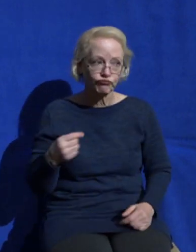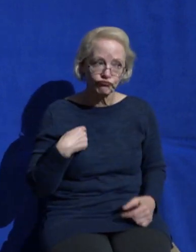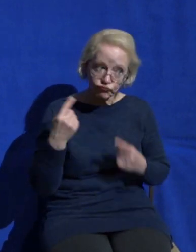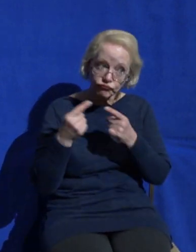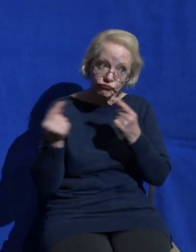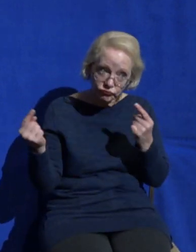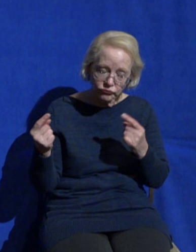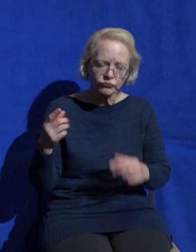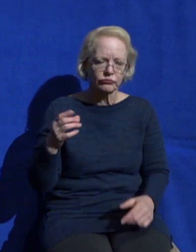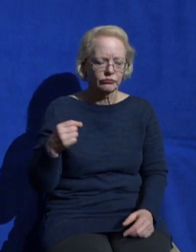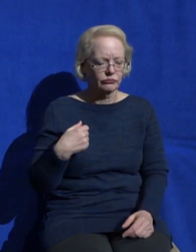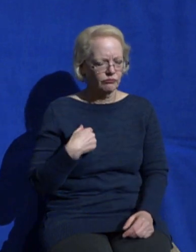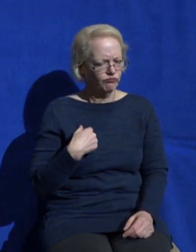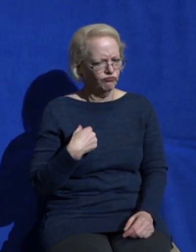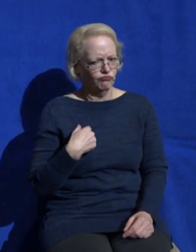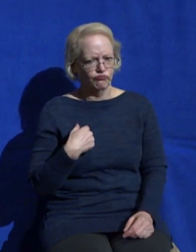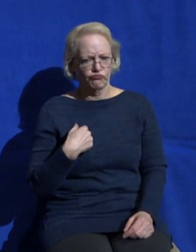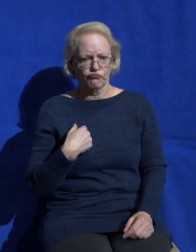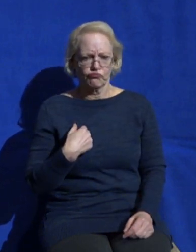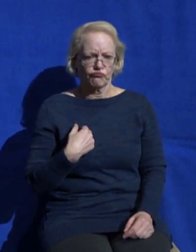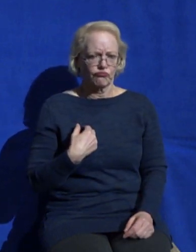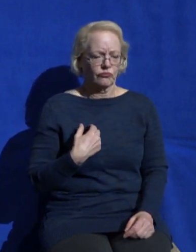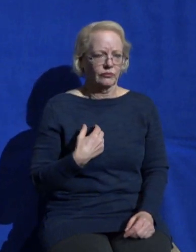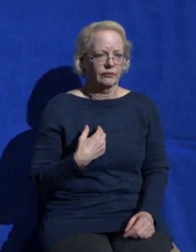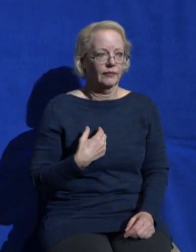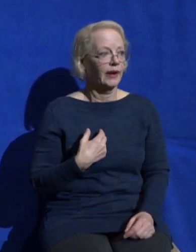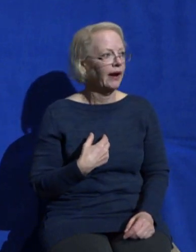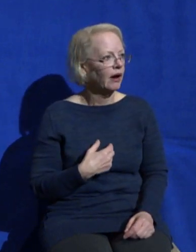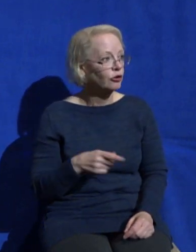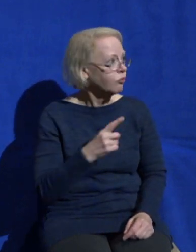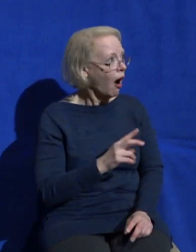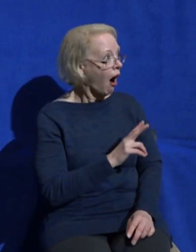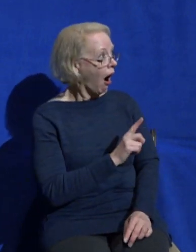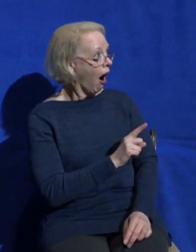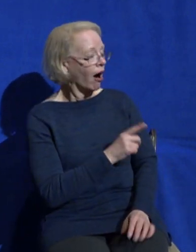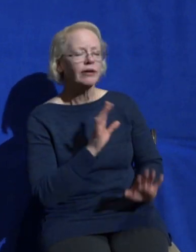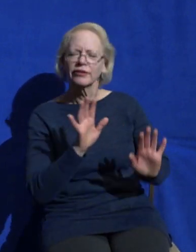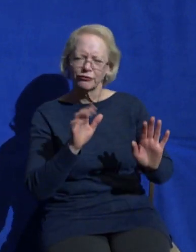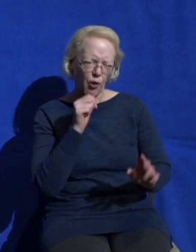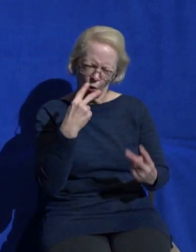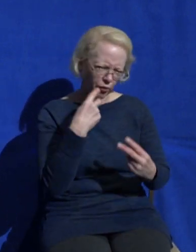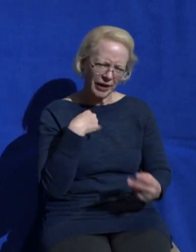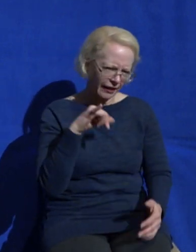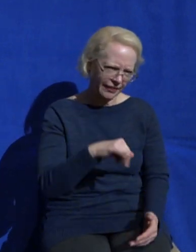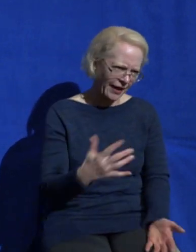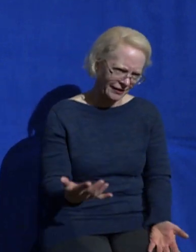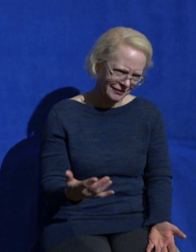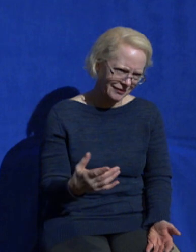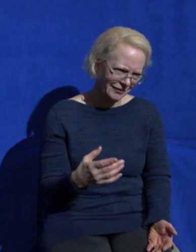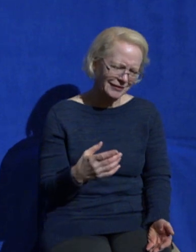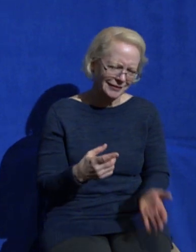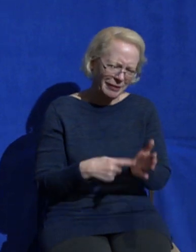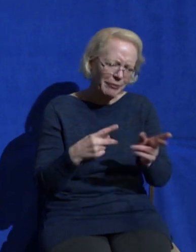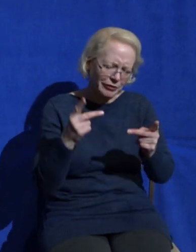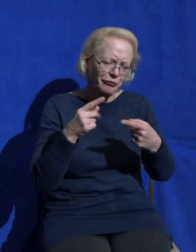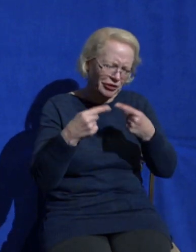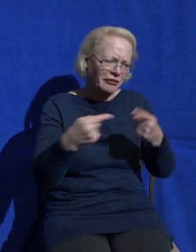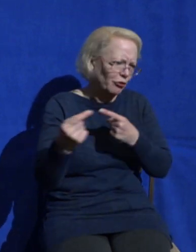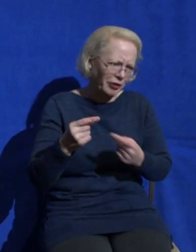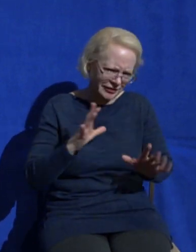like don't look at me like that don't look like you think we just always agree like it's a job just like your job okay and so they made a decision and I was